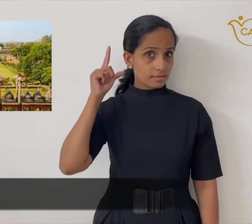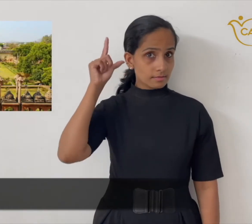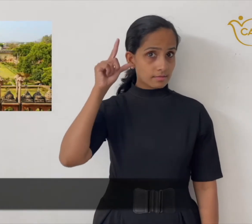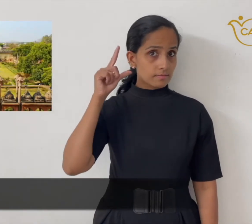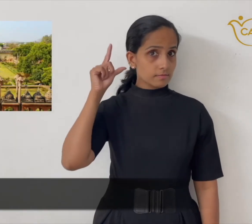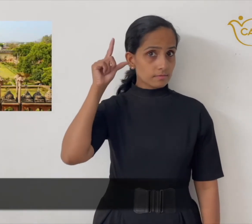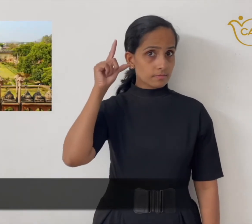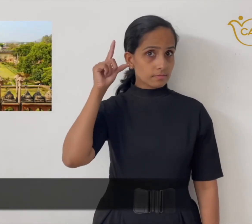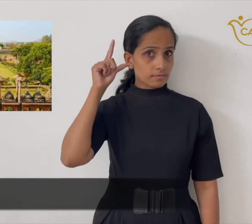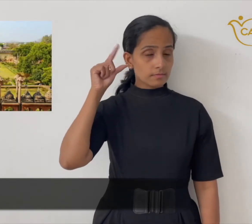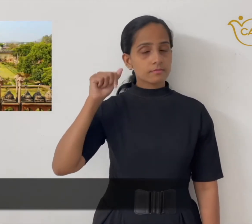Lucknow